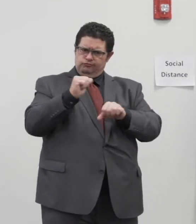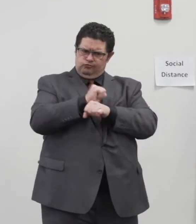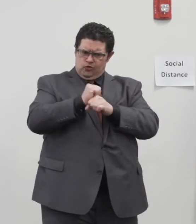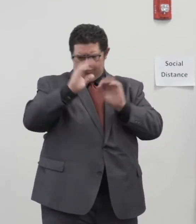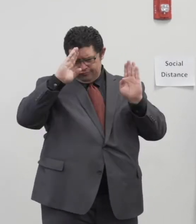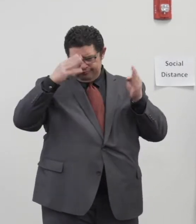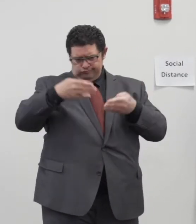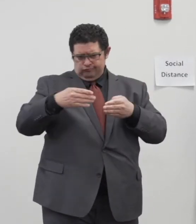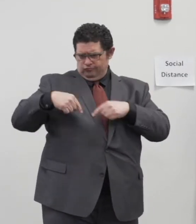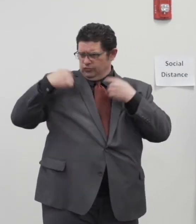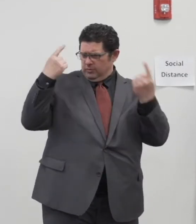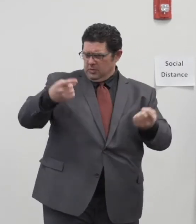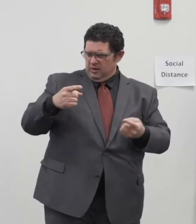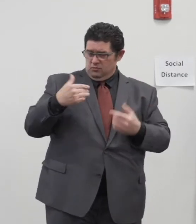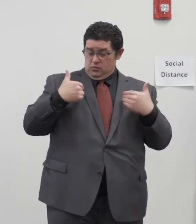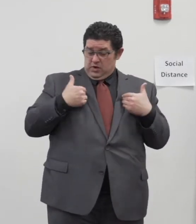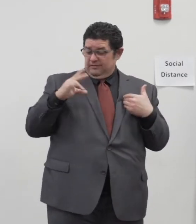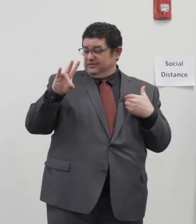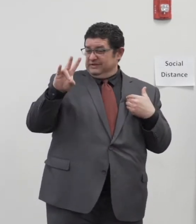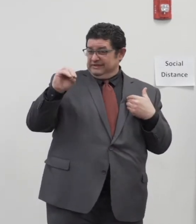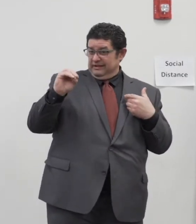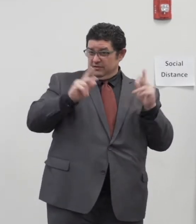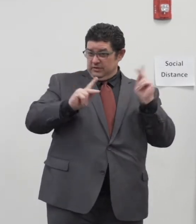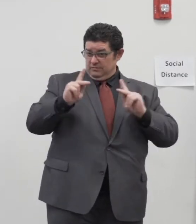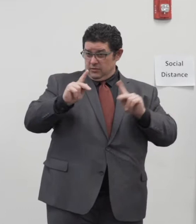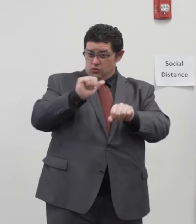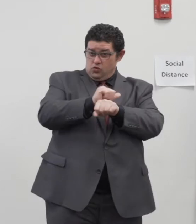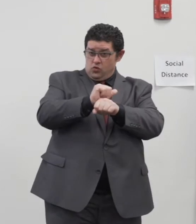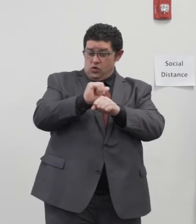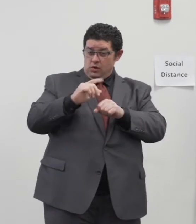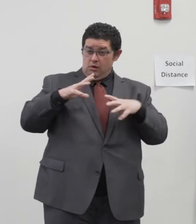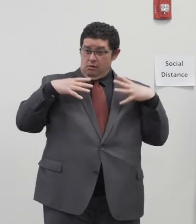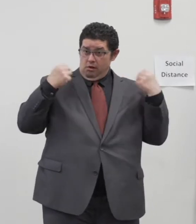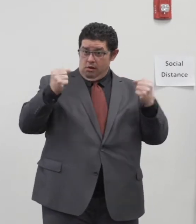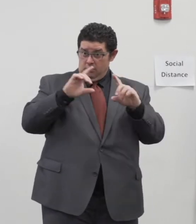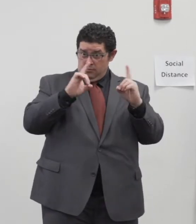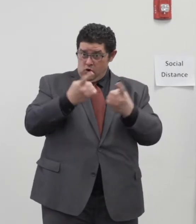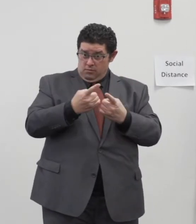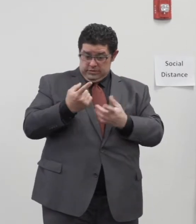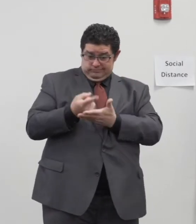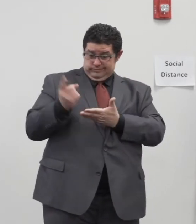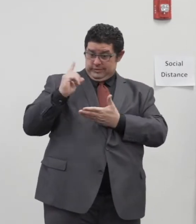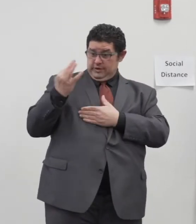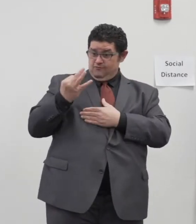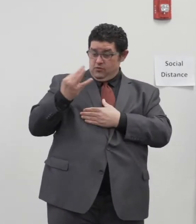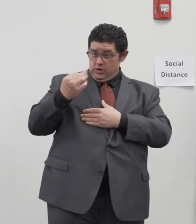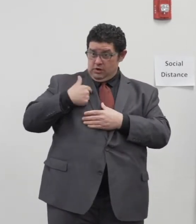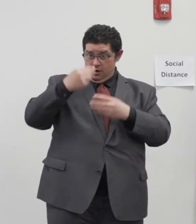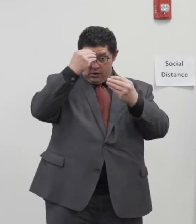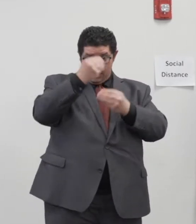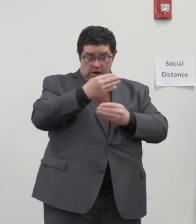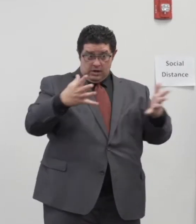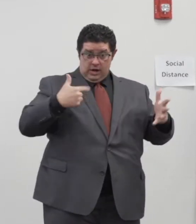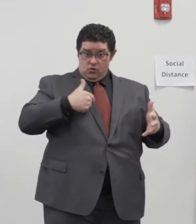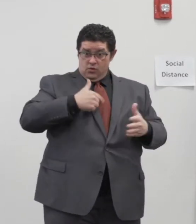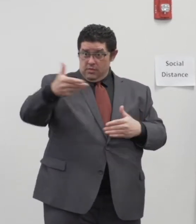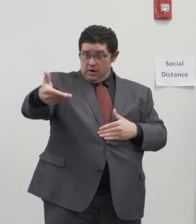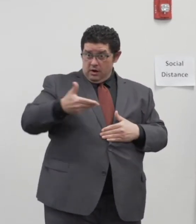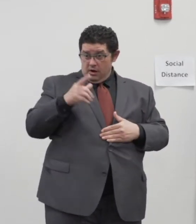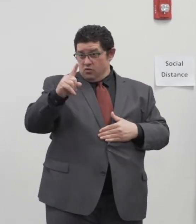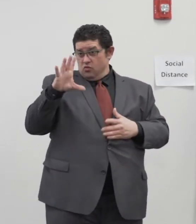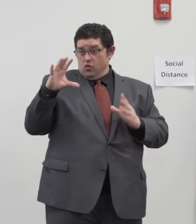70 individuals working in our health department. Last Friday, when I announced that we would be hiring 100 more